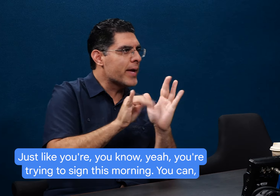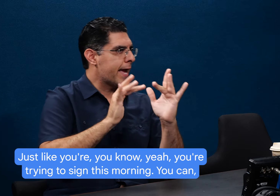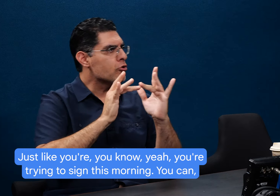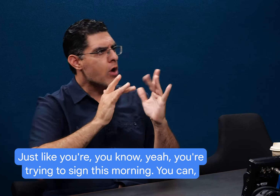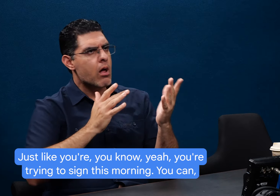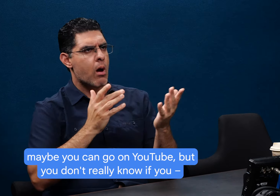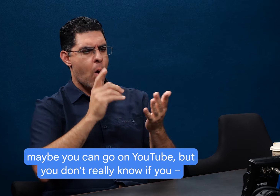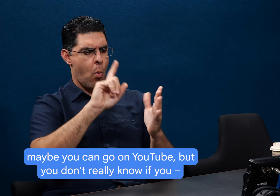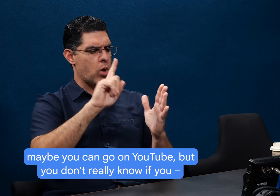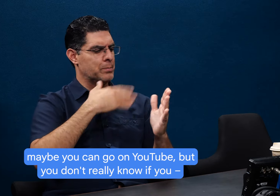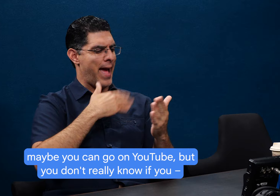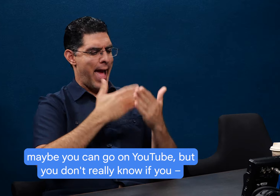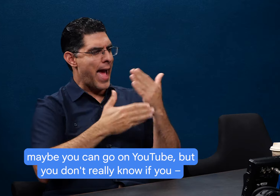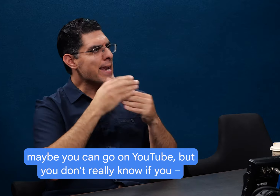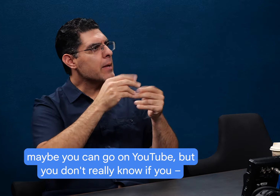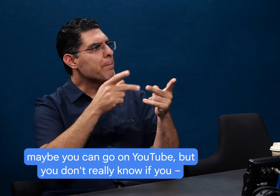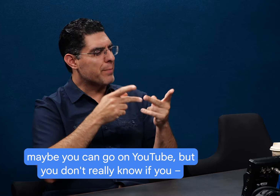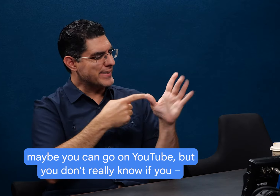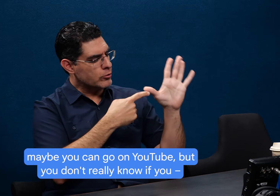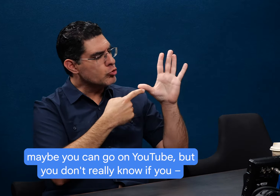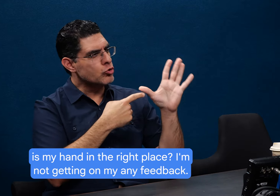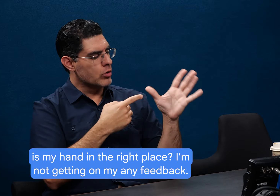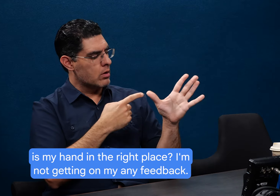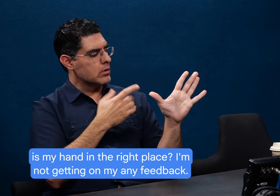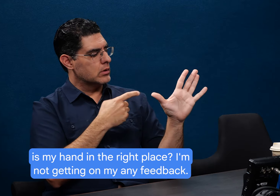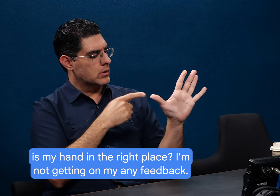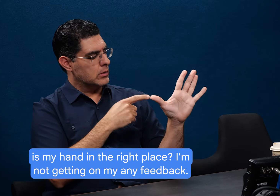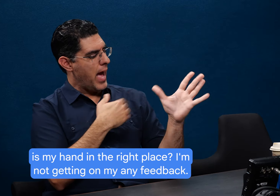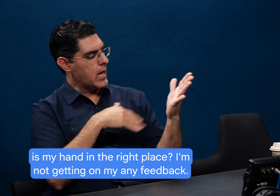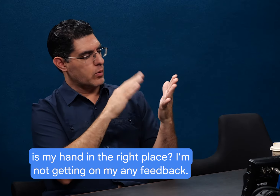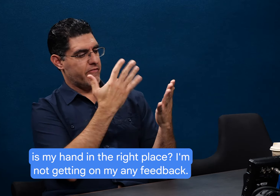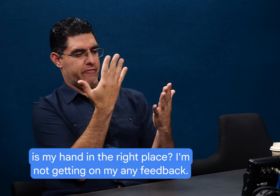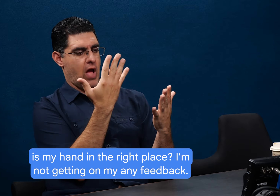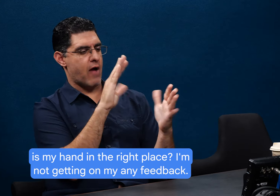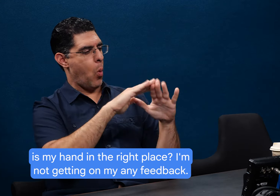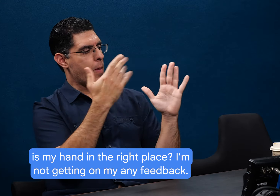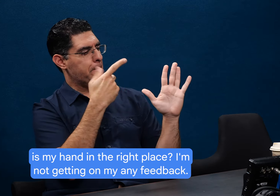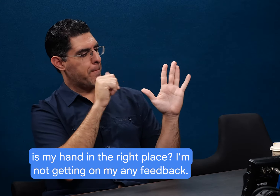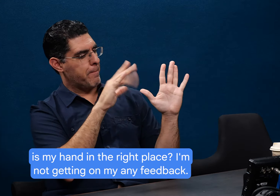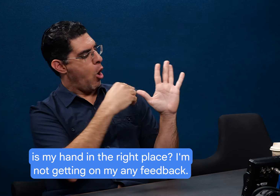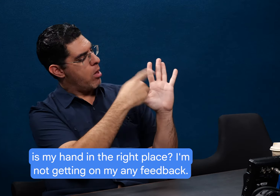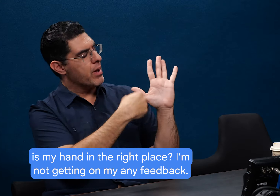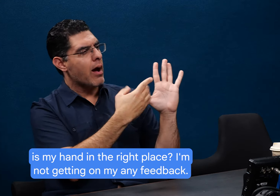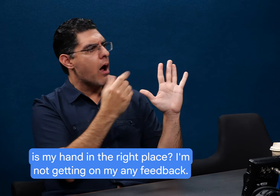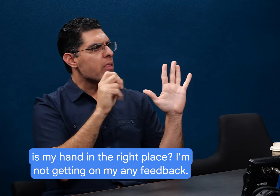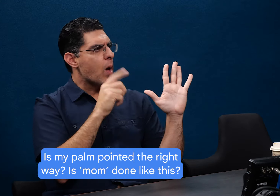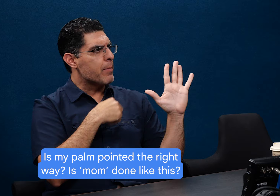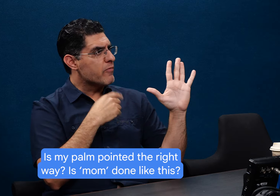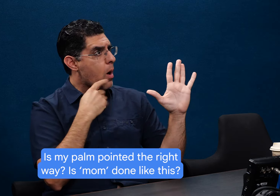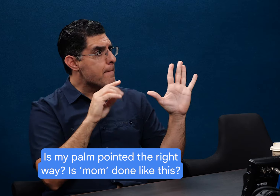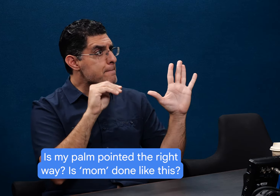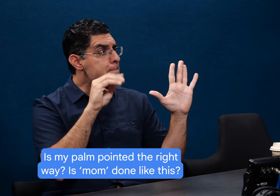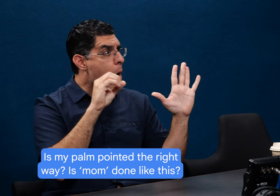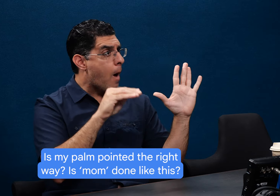sign this morning. You can, maybe you can go on YouTube, but you don't really know if you, is my hand in the right place. I'm not getting any feedback. Am I, is